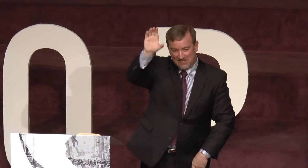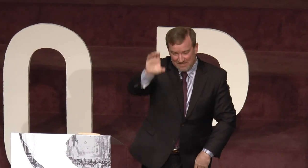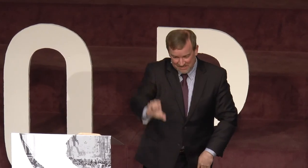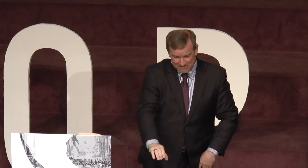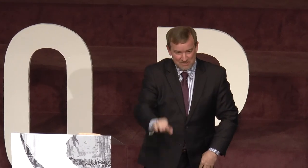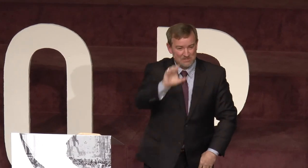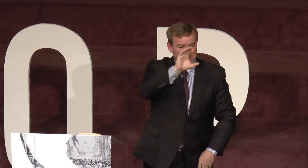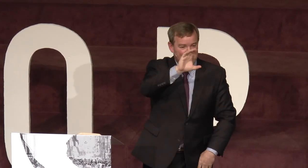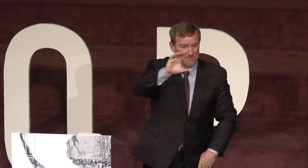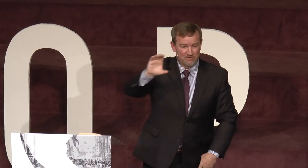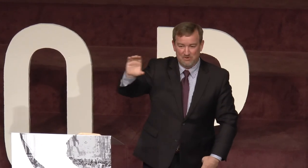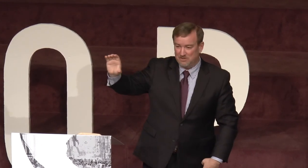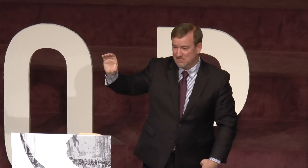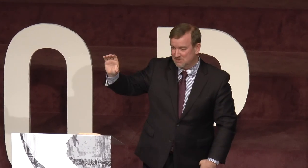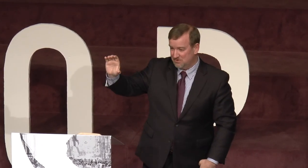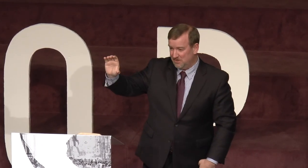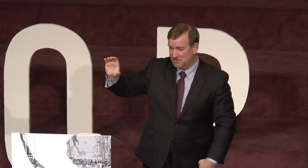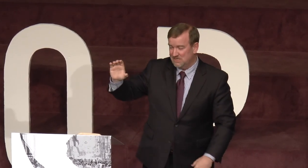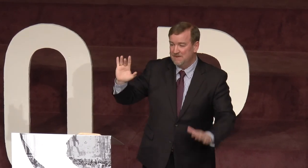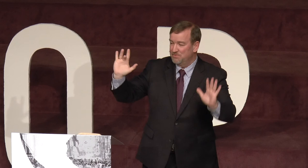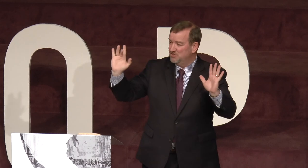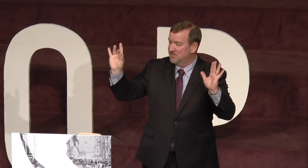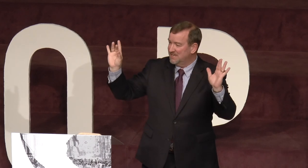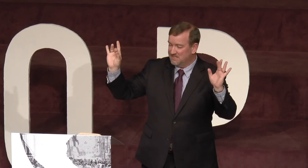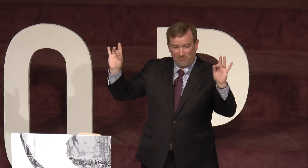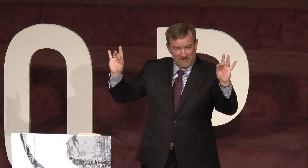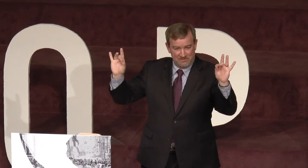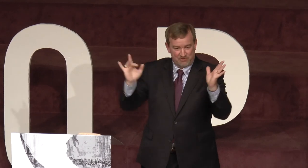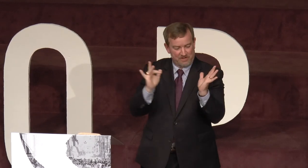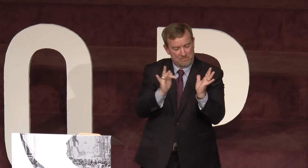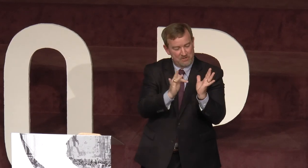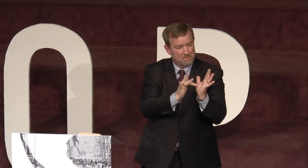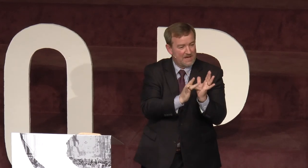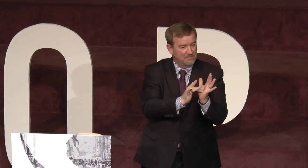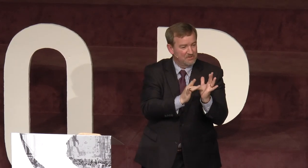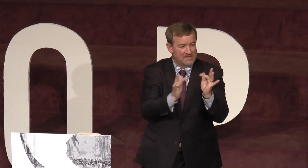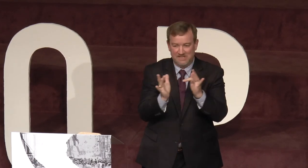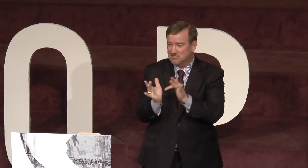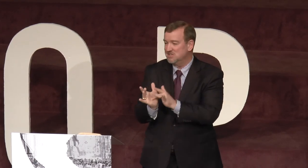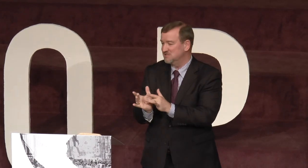C, and do this. Make the shape of a cross. That's the cross. Then you're going to take this finger and this finger, put it in the palm of your hand. That's Jesus.